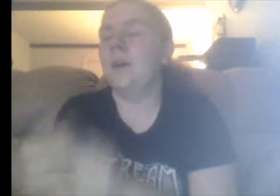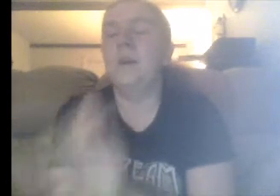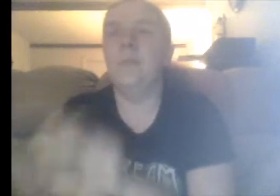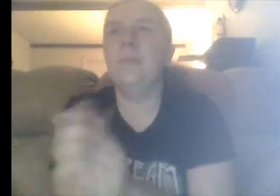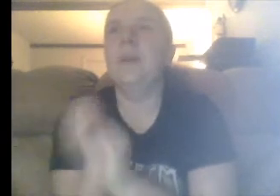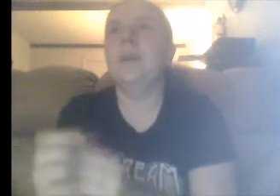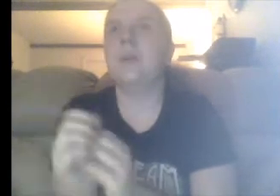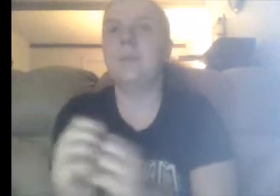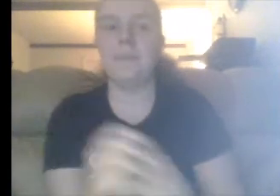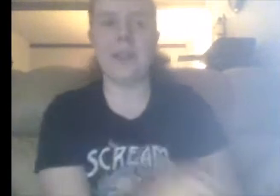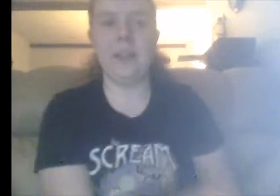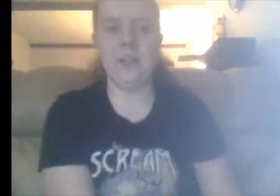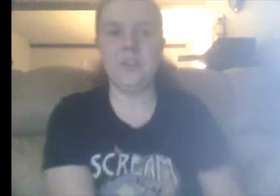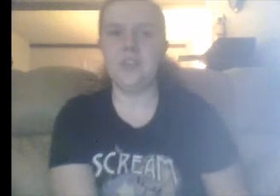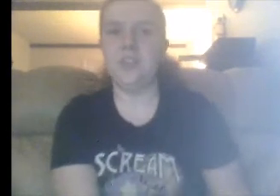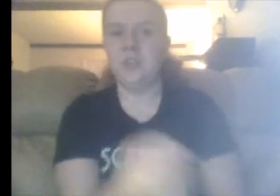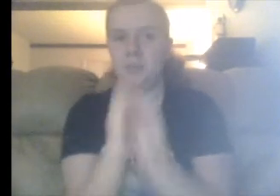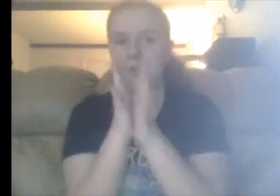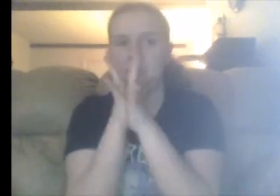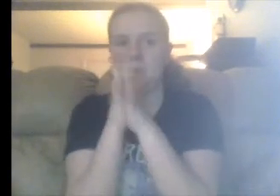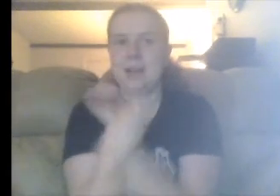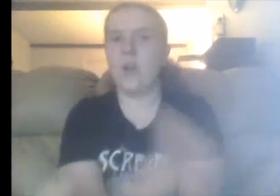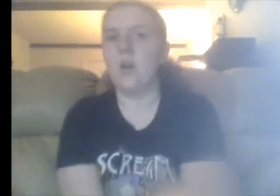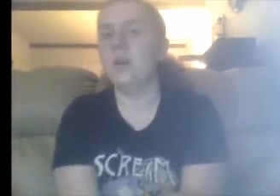man come on Becky Lynch you're my girl